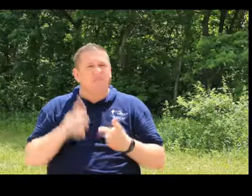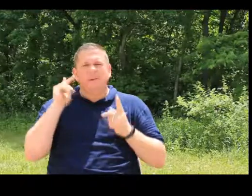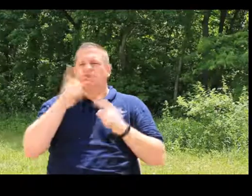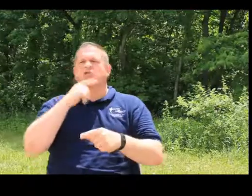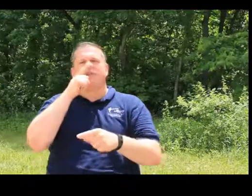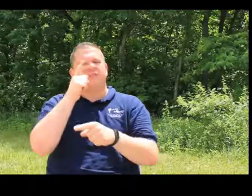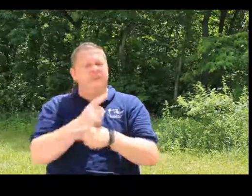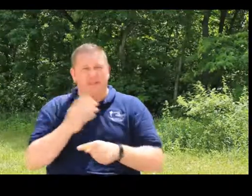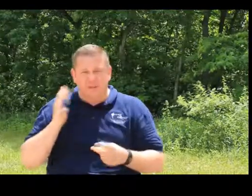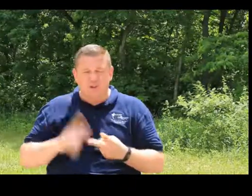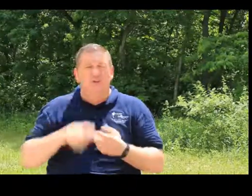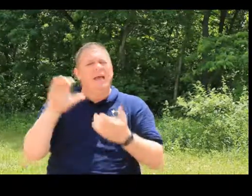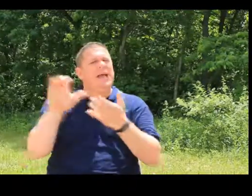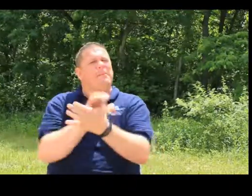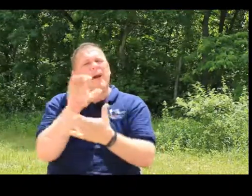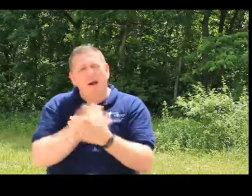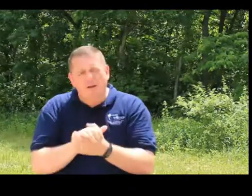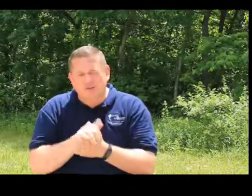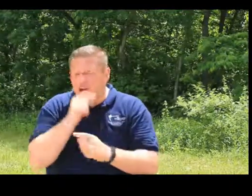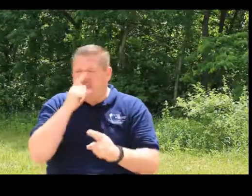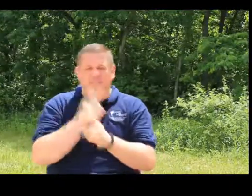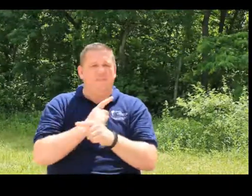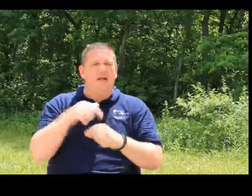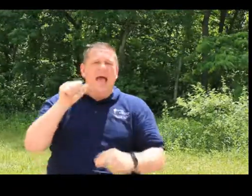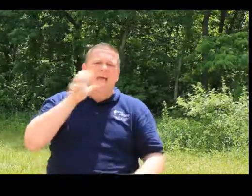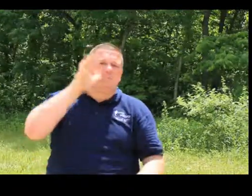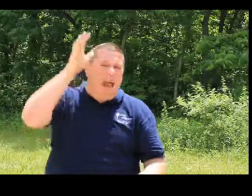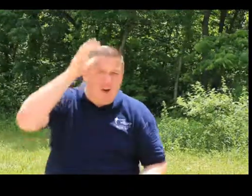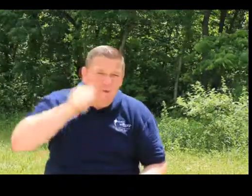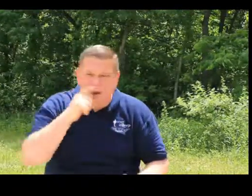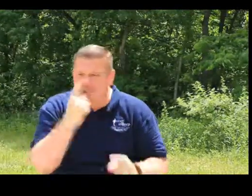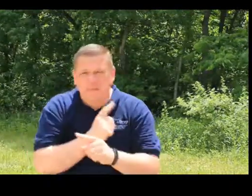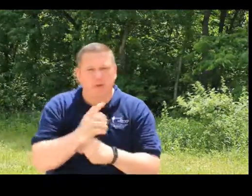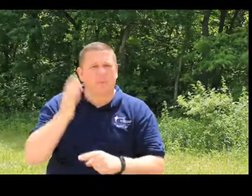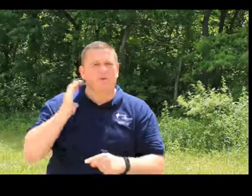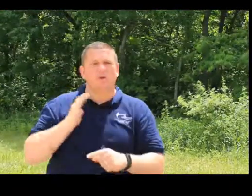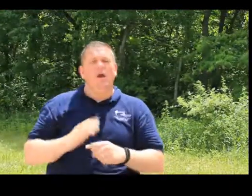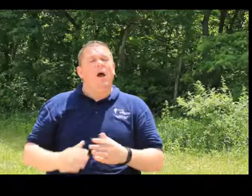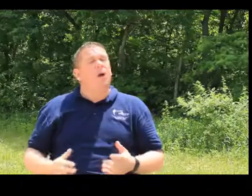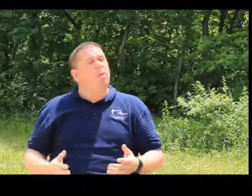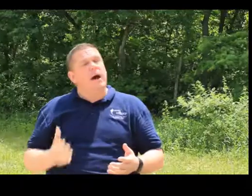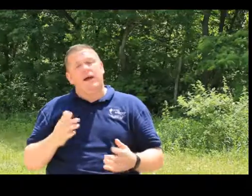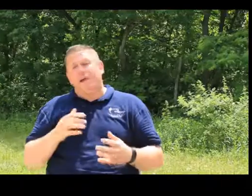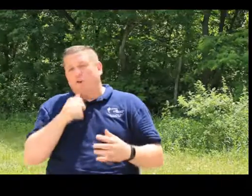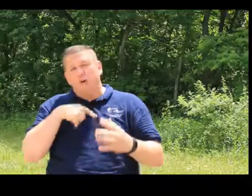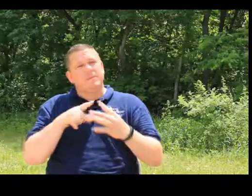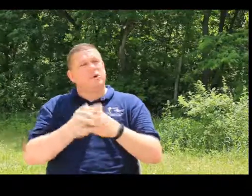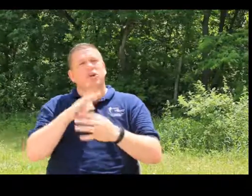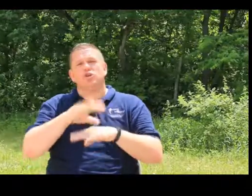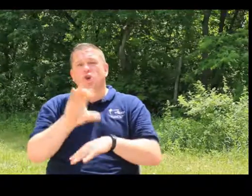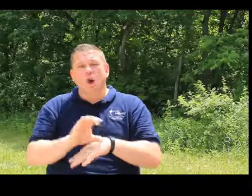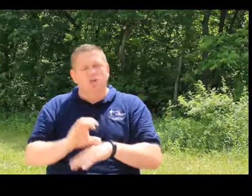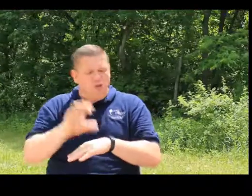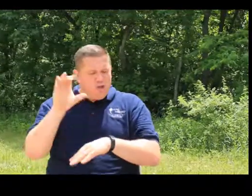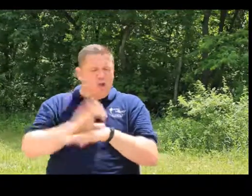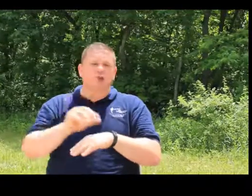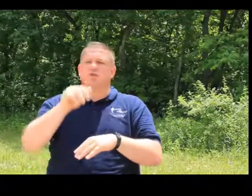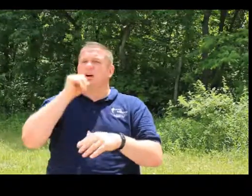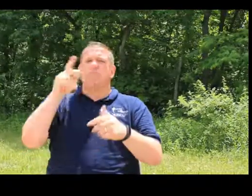people just aren't faithful like they used to. In marriage, they're not faithful. As parents, we're not faithful like we used to. Oh my, don't get me started on church. Church is not a